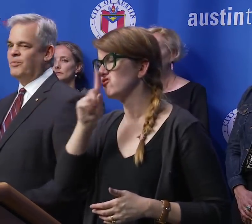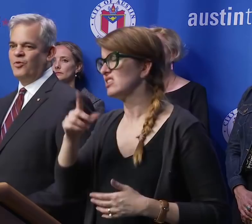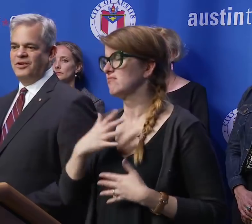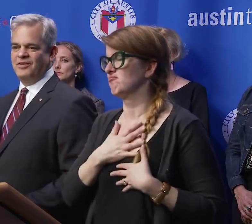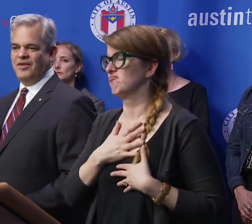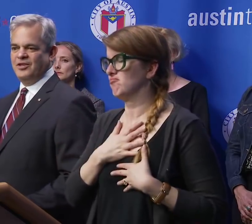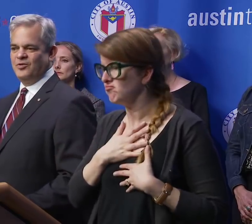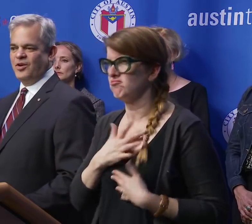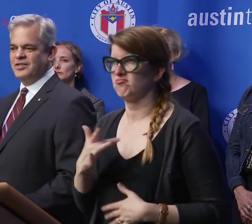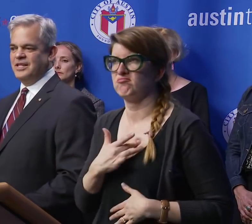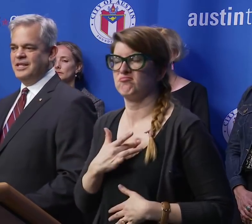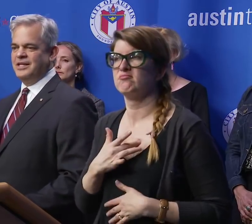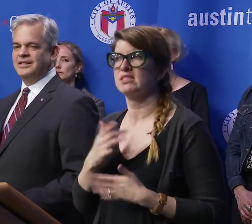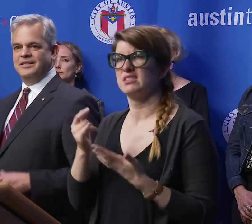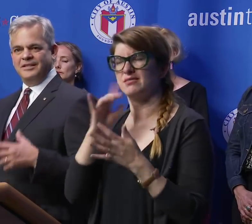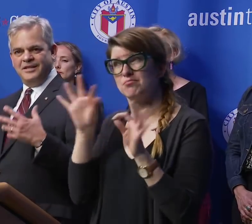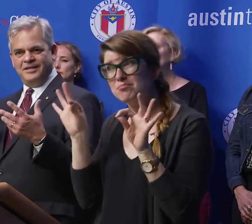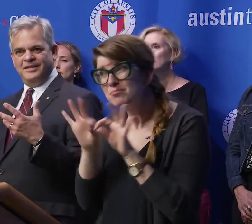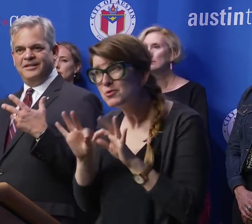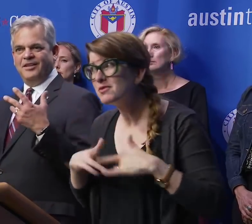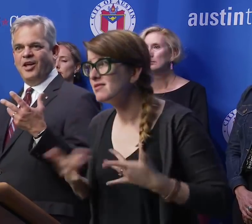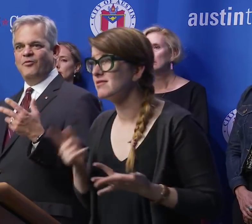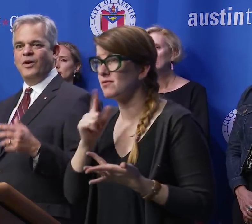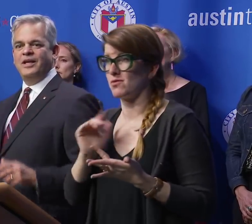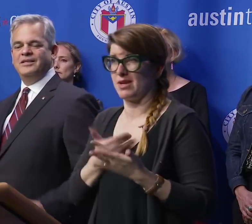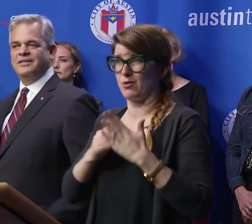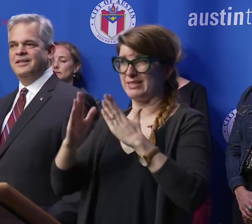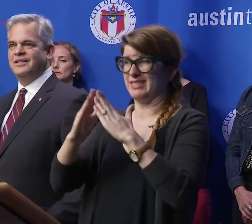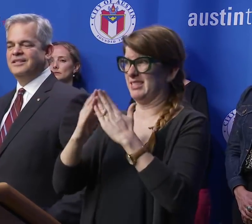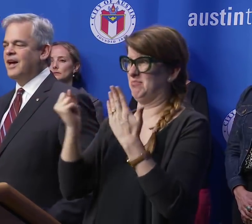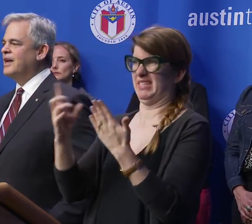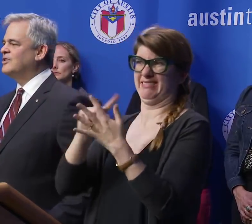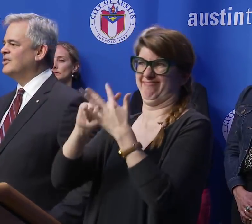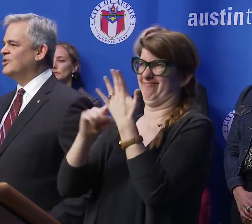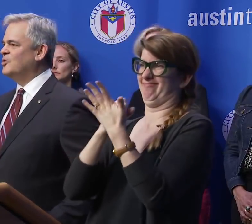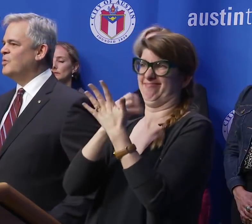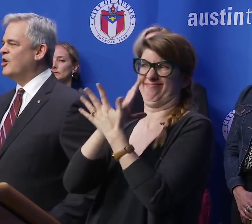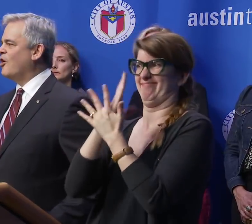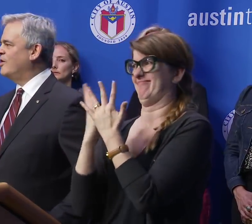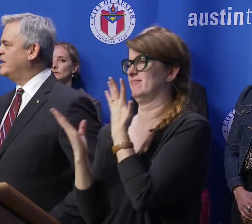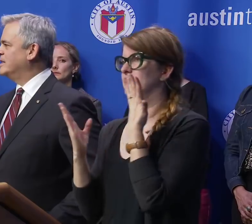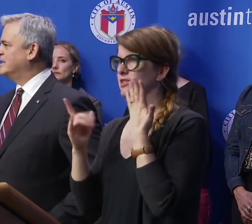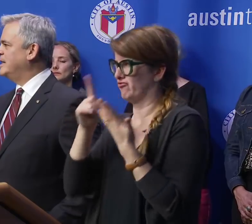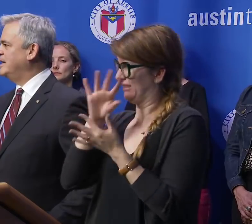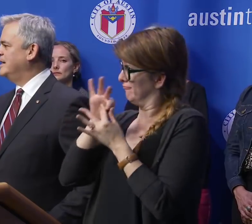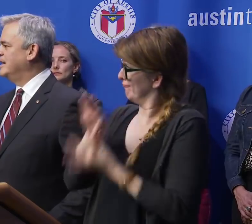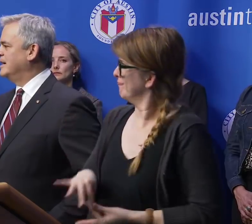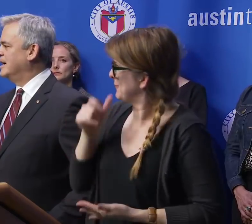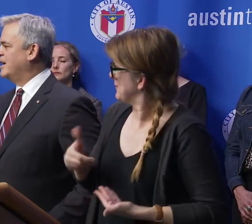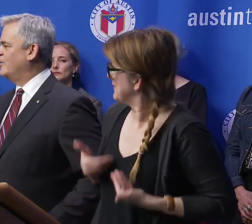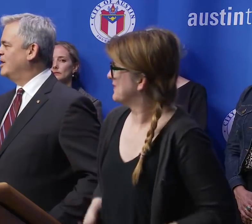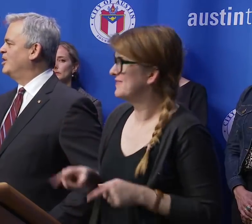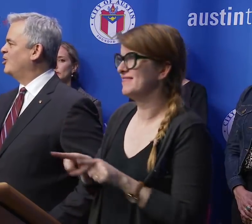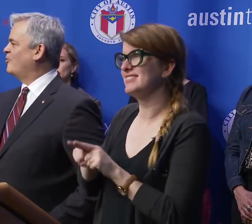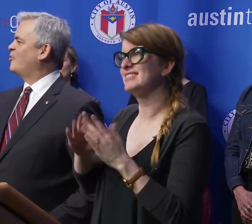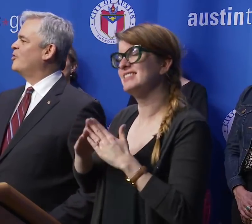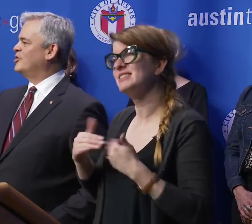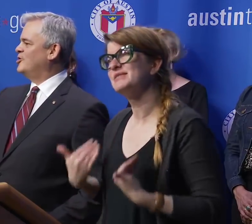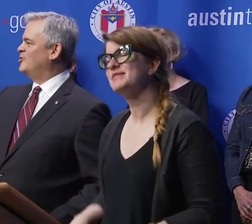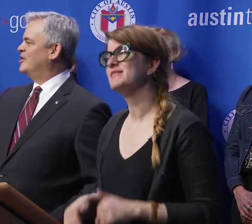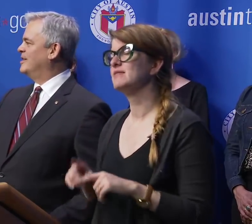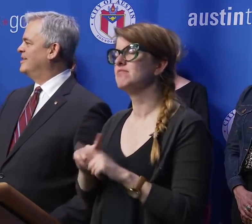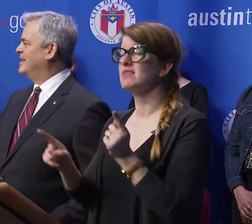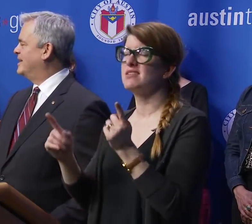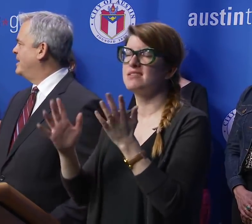a really important event to our city. It's a lot of ways tied to who we are in this city. And I really look